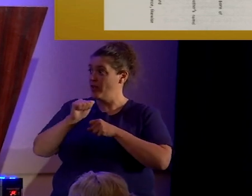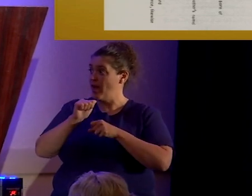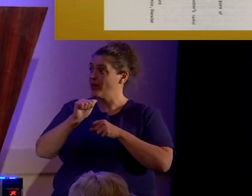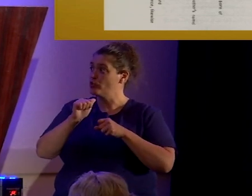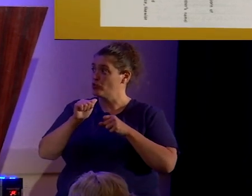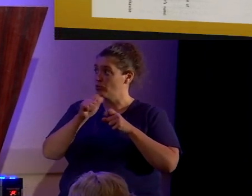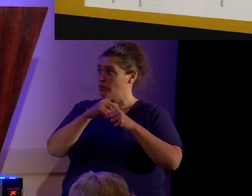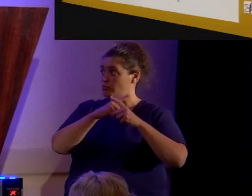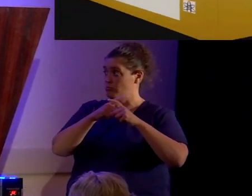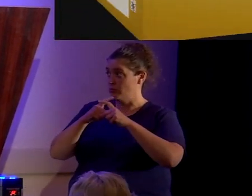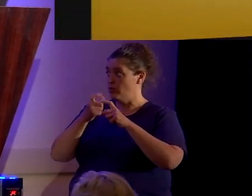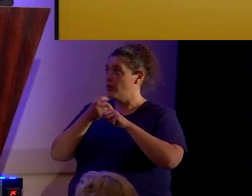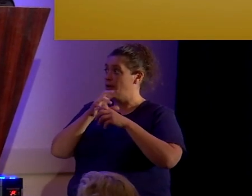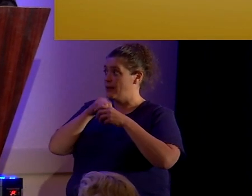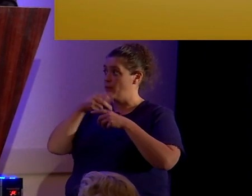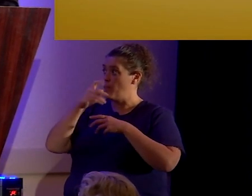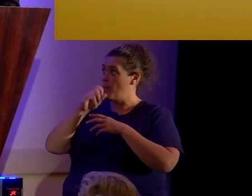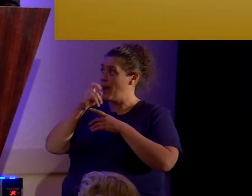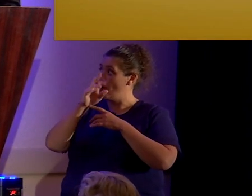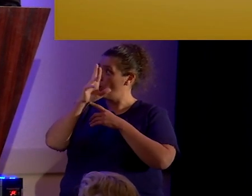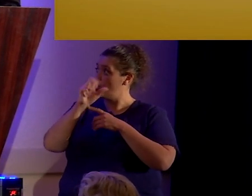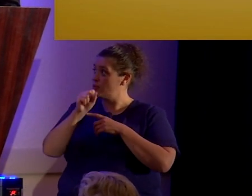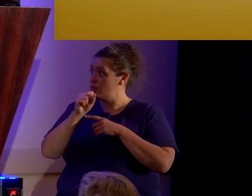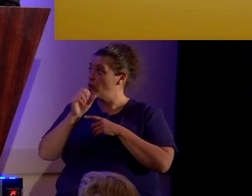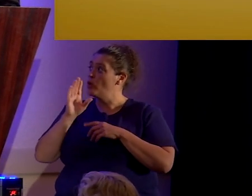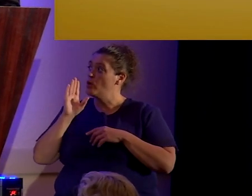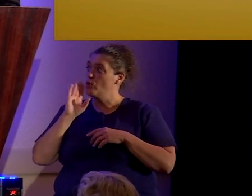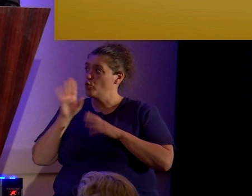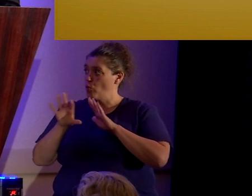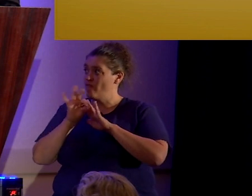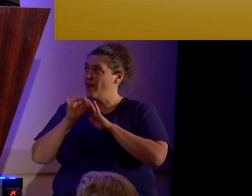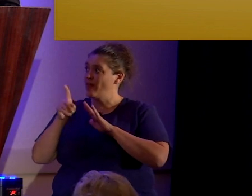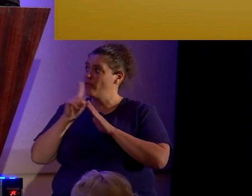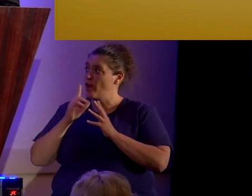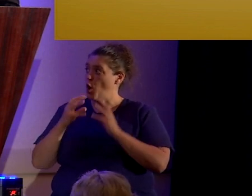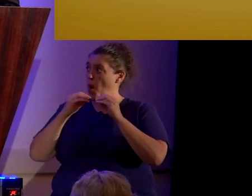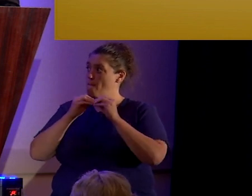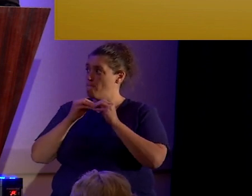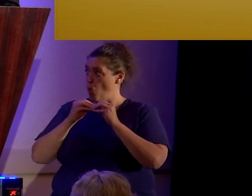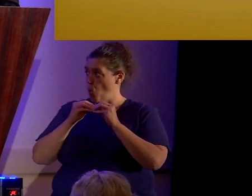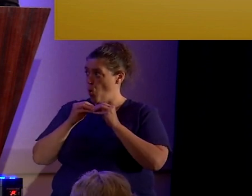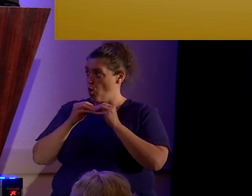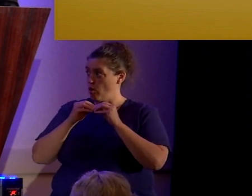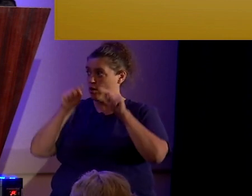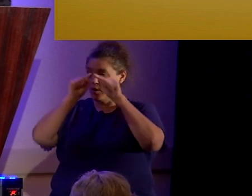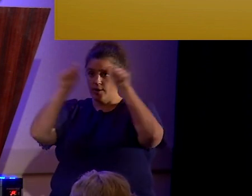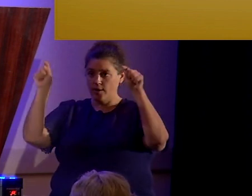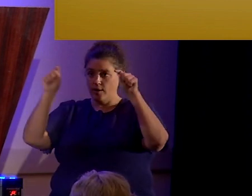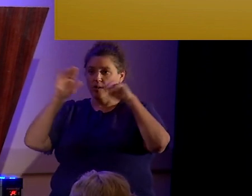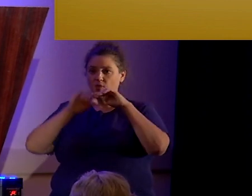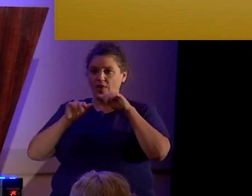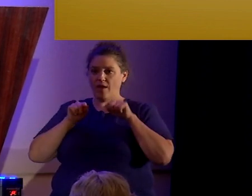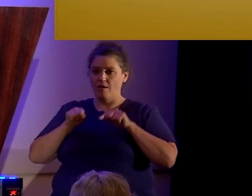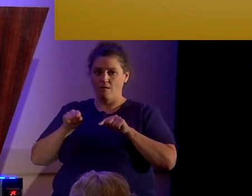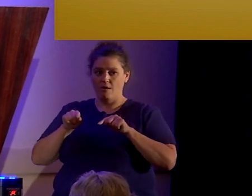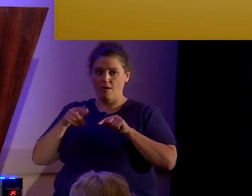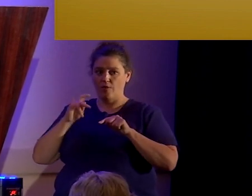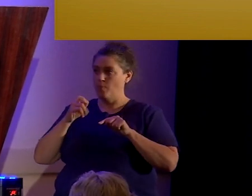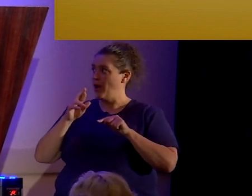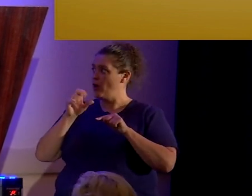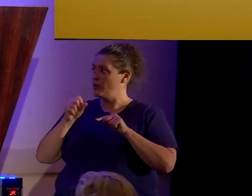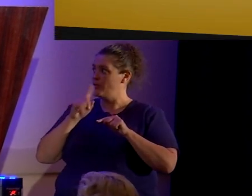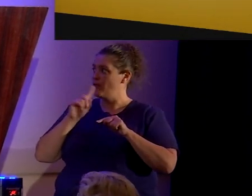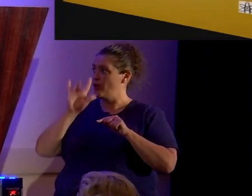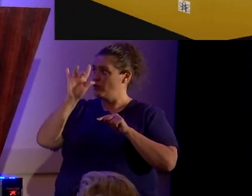papyrus, you find that there are more characters here than there are in the papyrus. And there's this gap.